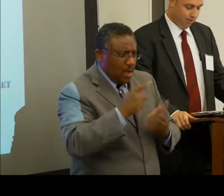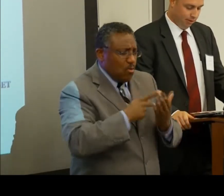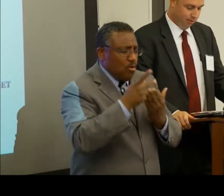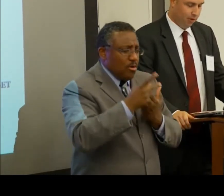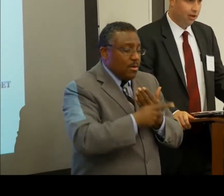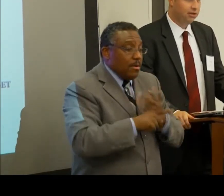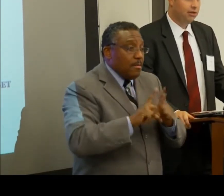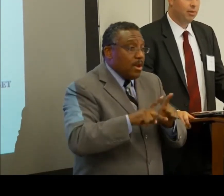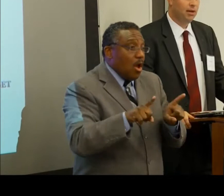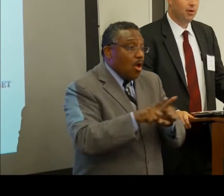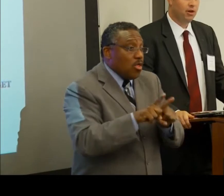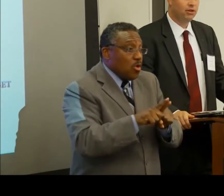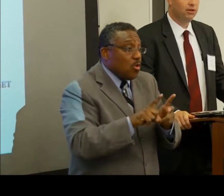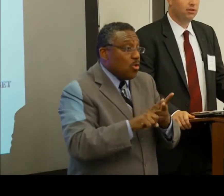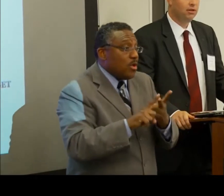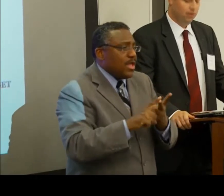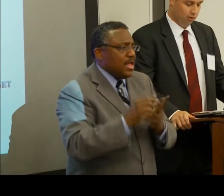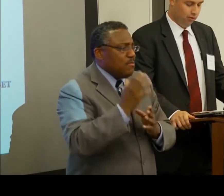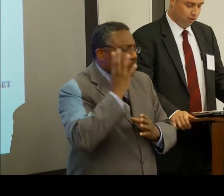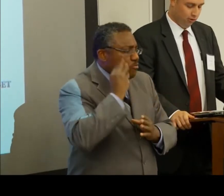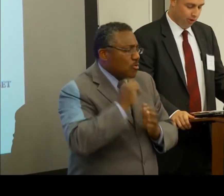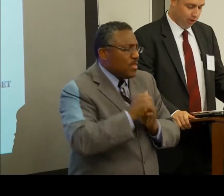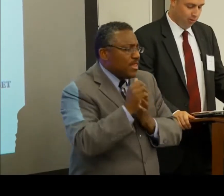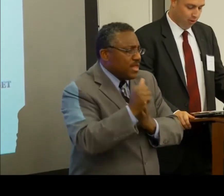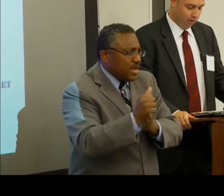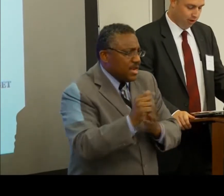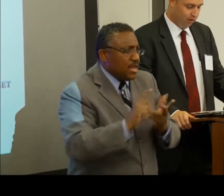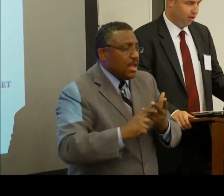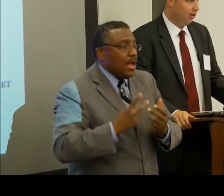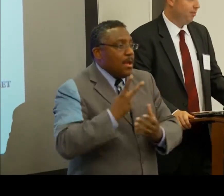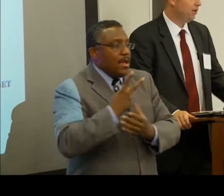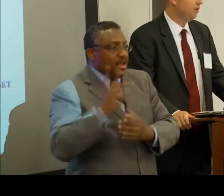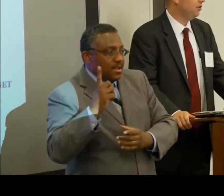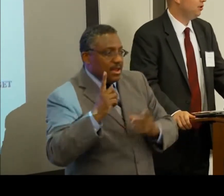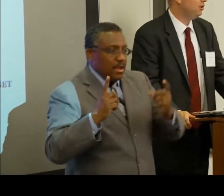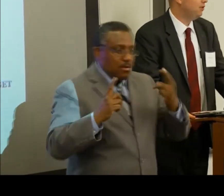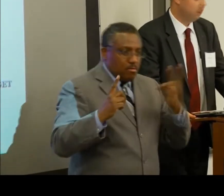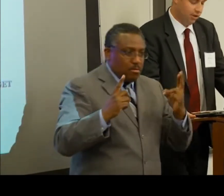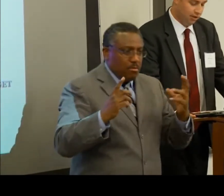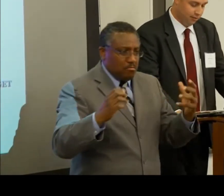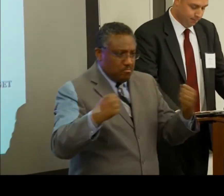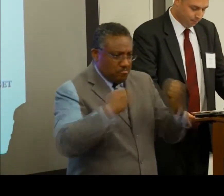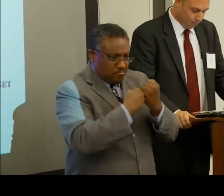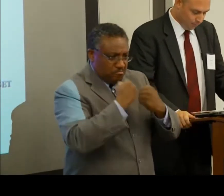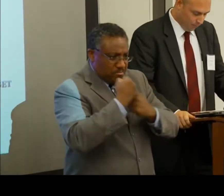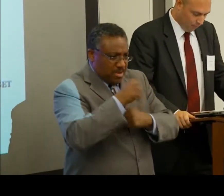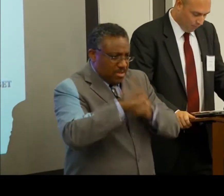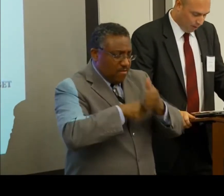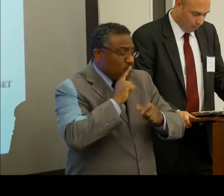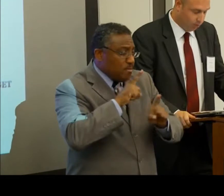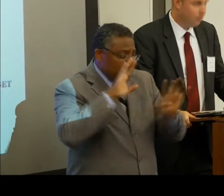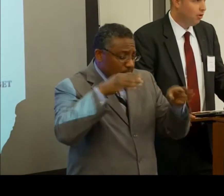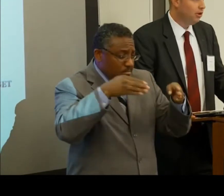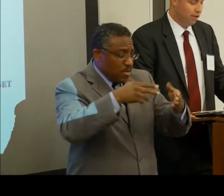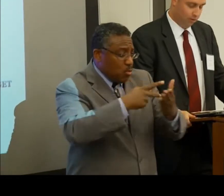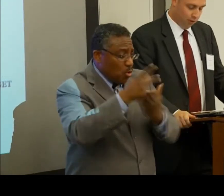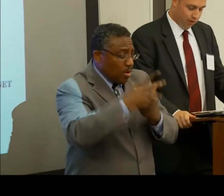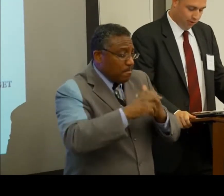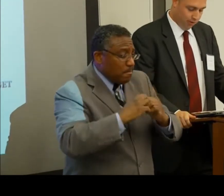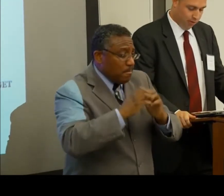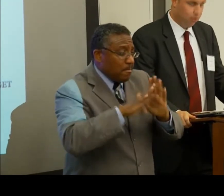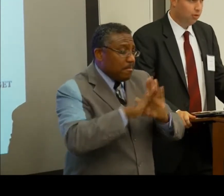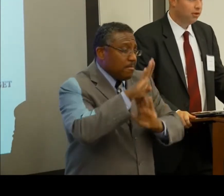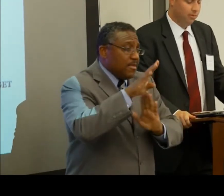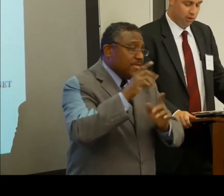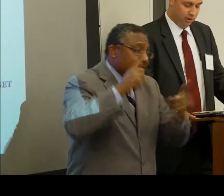leadership, experience and bipartisan solutions oriented approach necessary to make this initiative a success. And most importantly, as